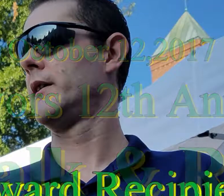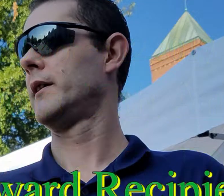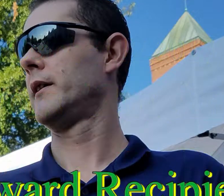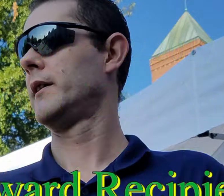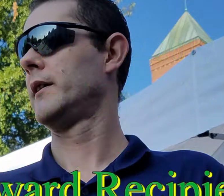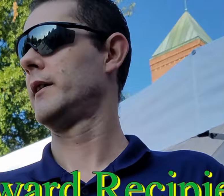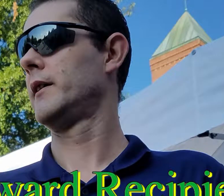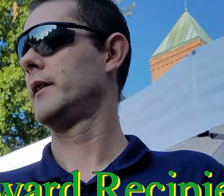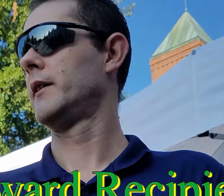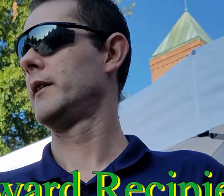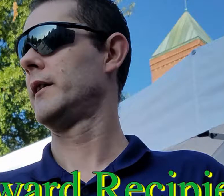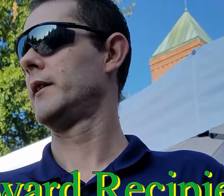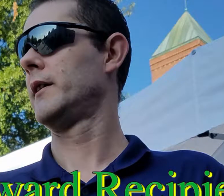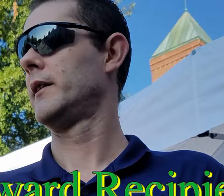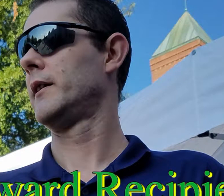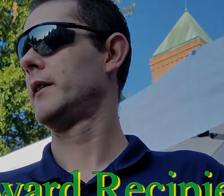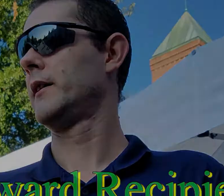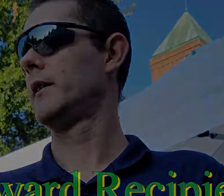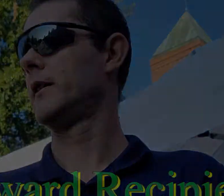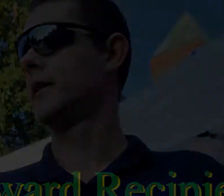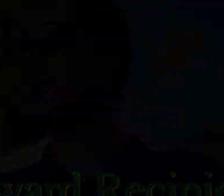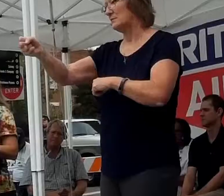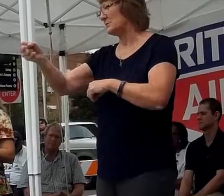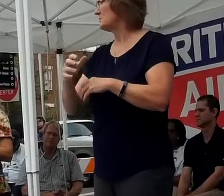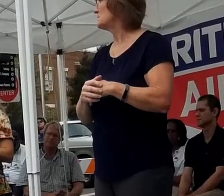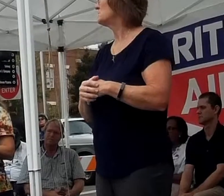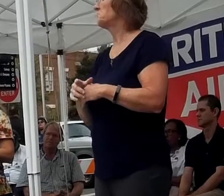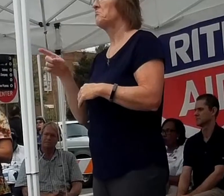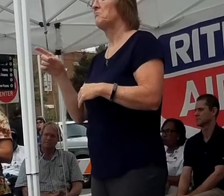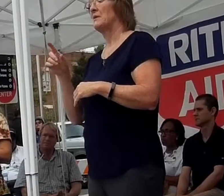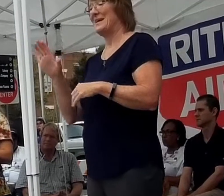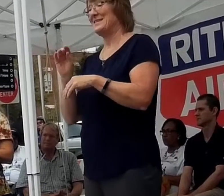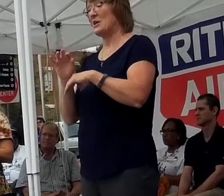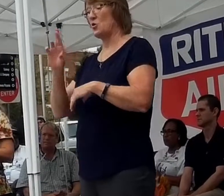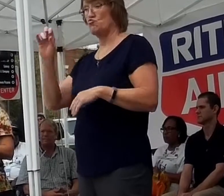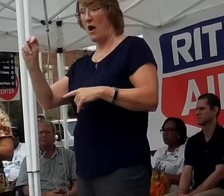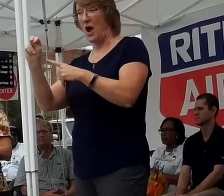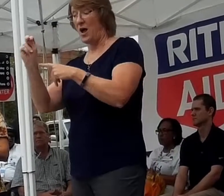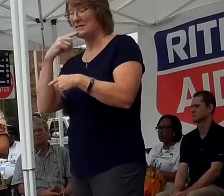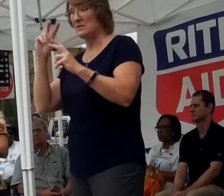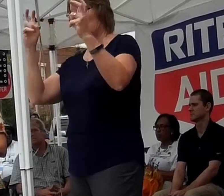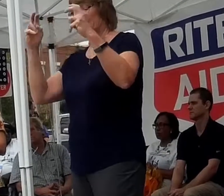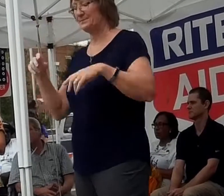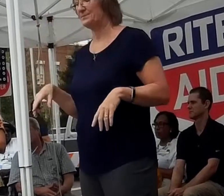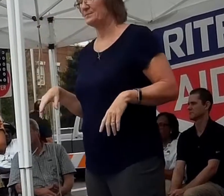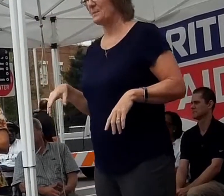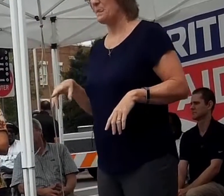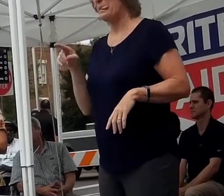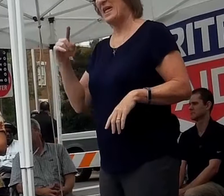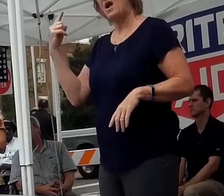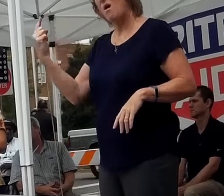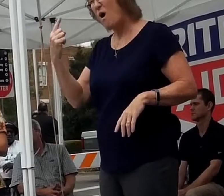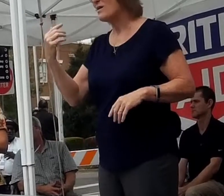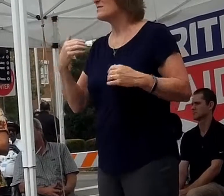2017 Individual Accomplishment Award. Nathan's counselor, Ron, says, and I quote, He